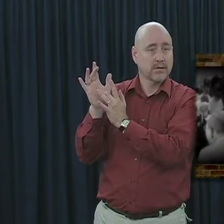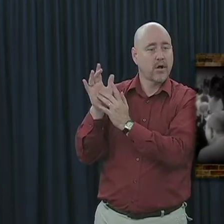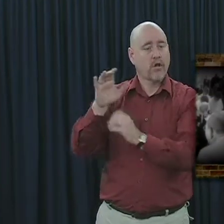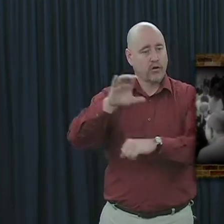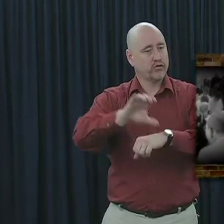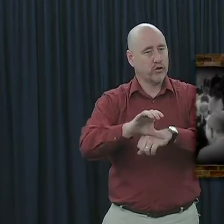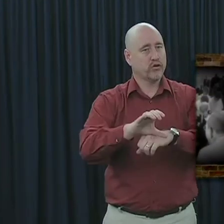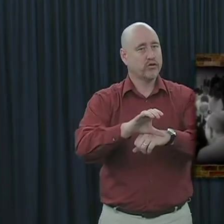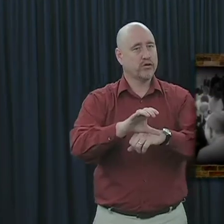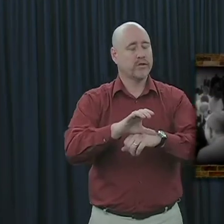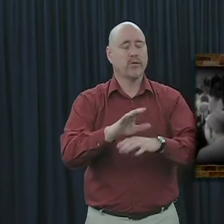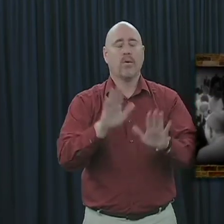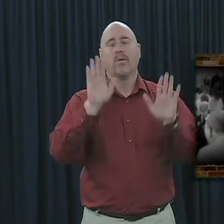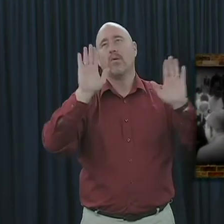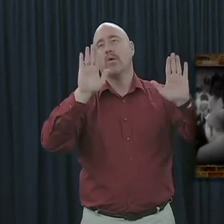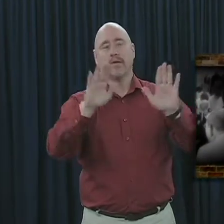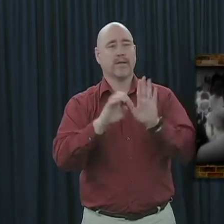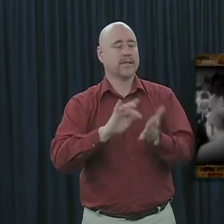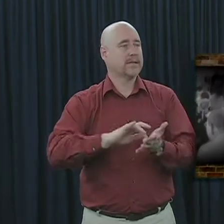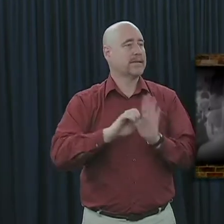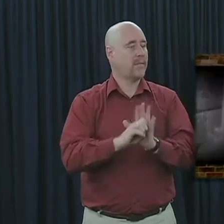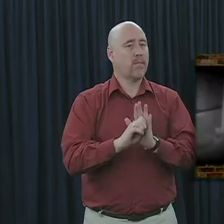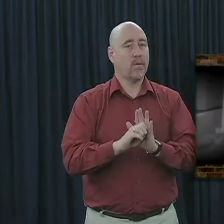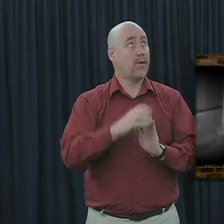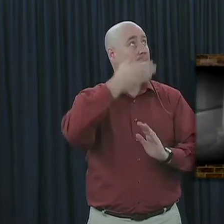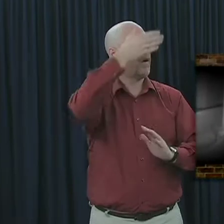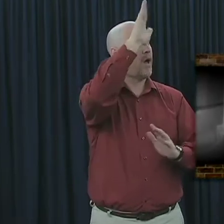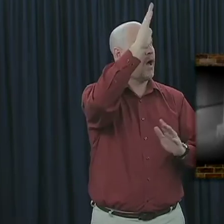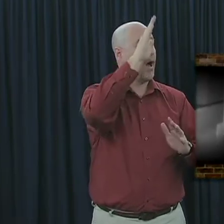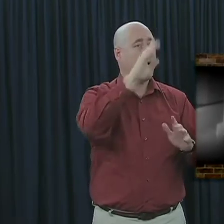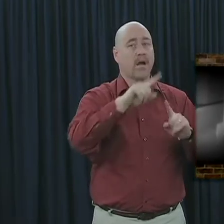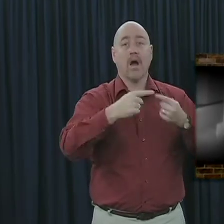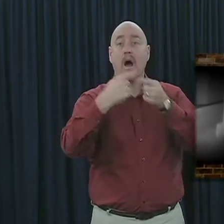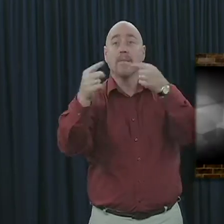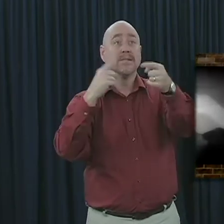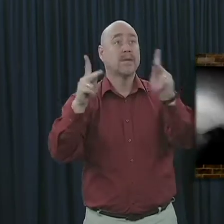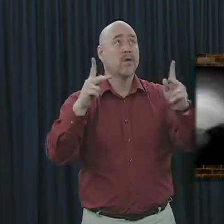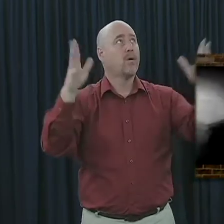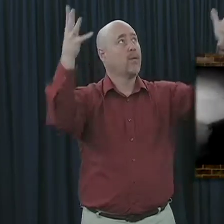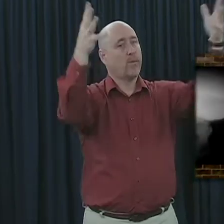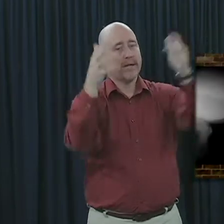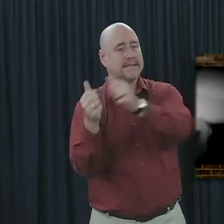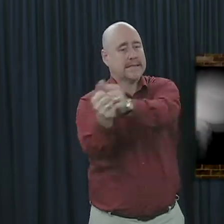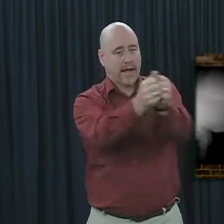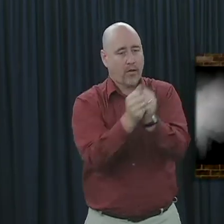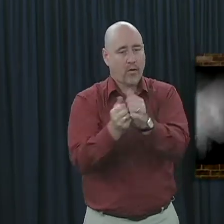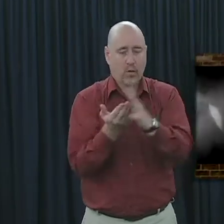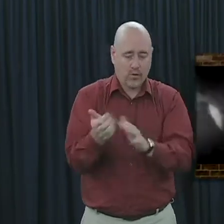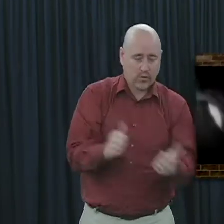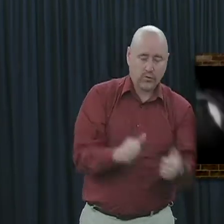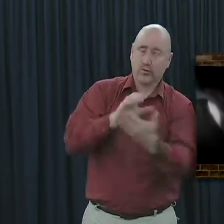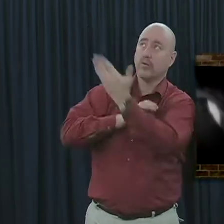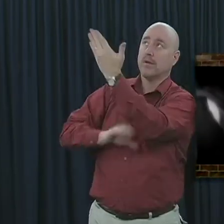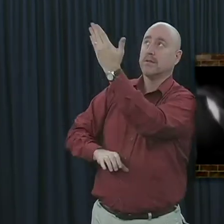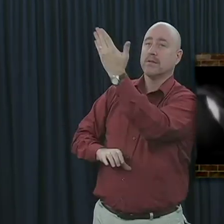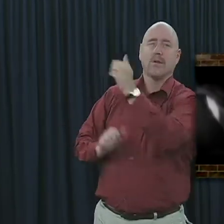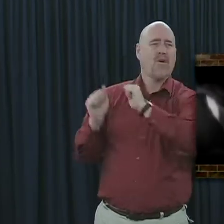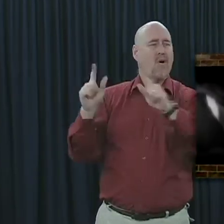the church is a shining example of how God brings people together. Through baptism into Christ, people of all